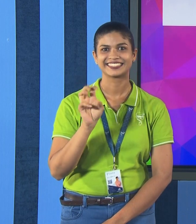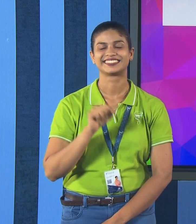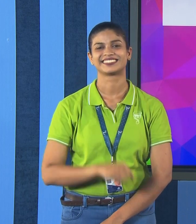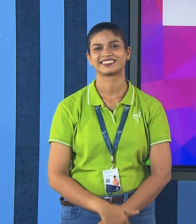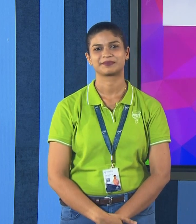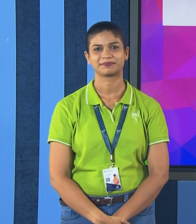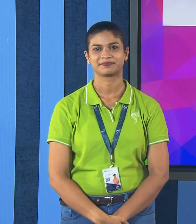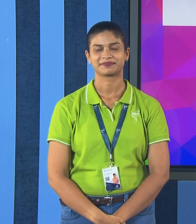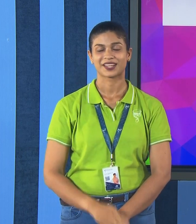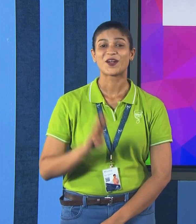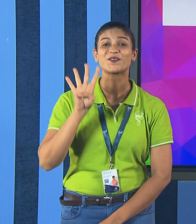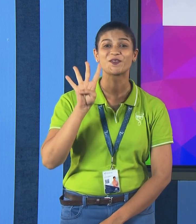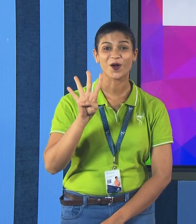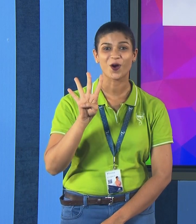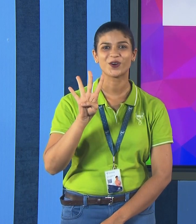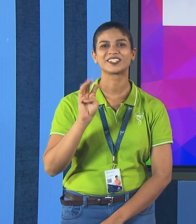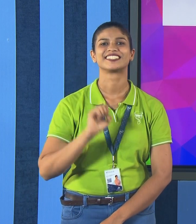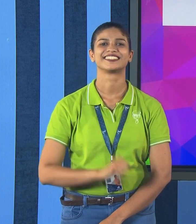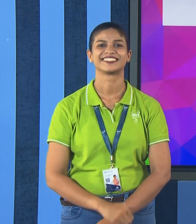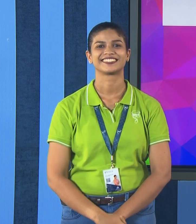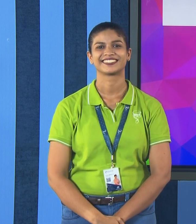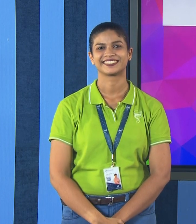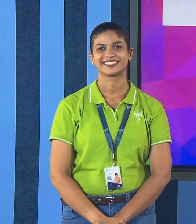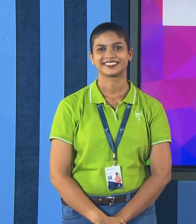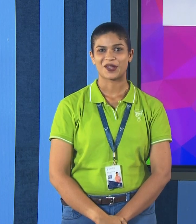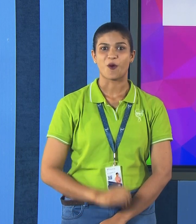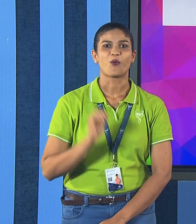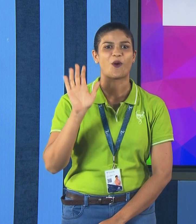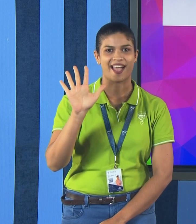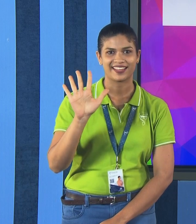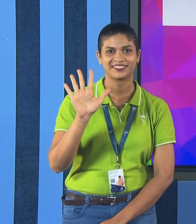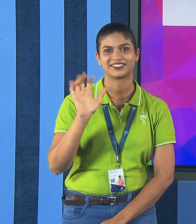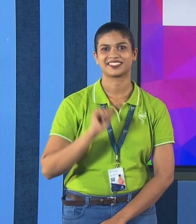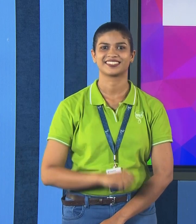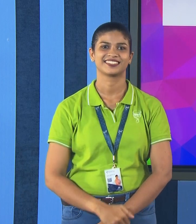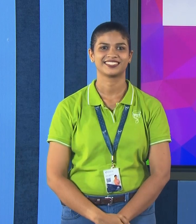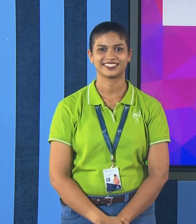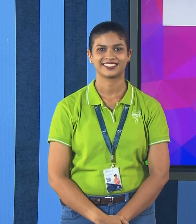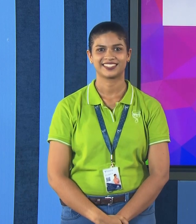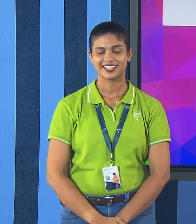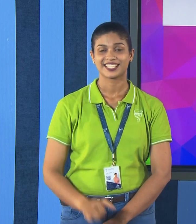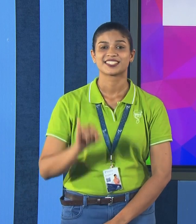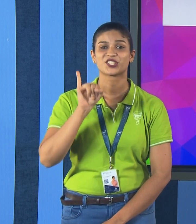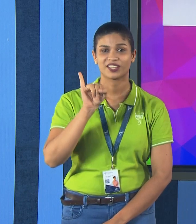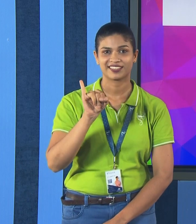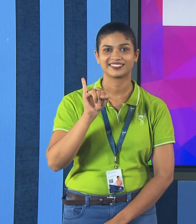4, 5, 6,